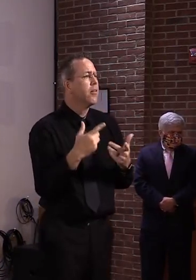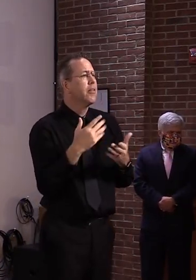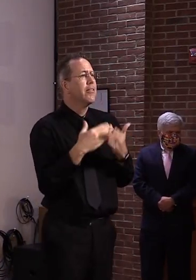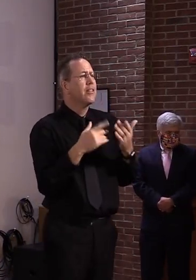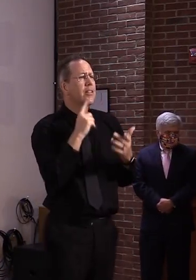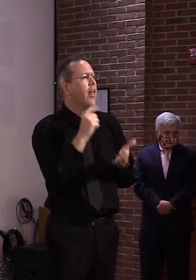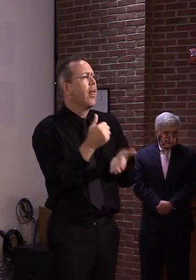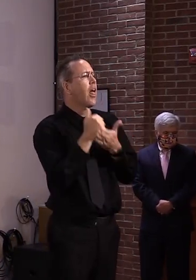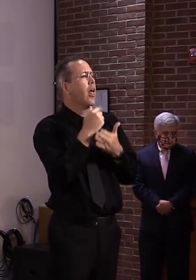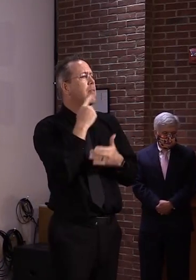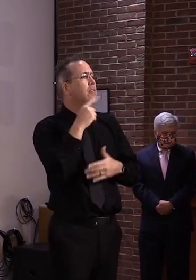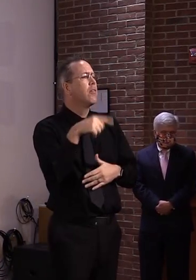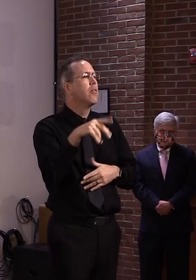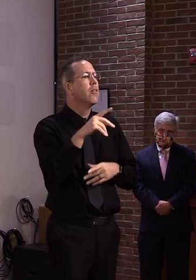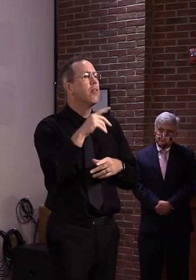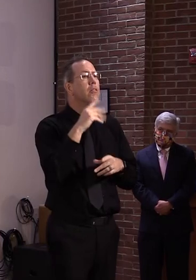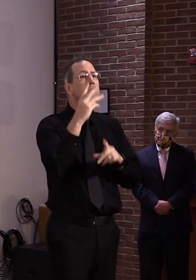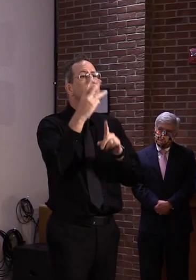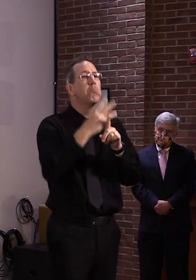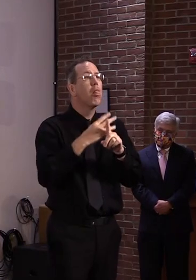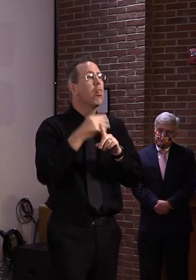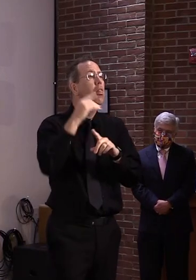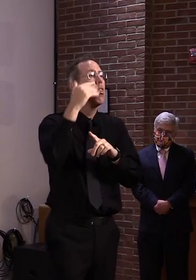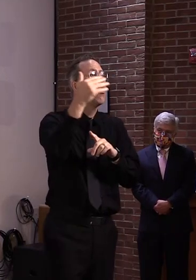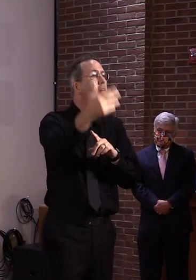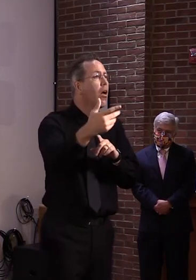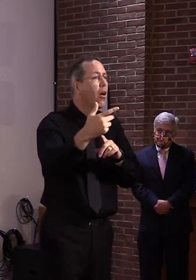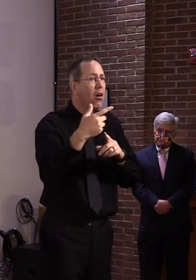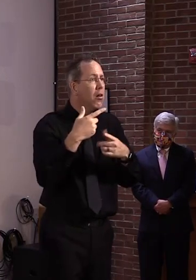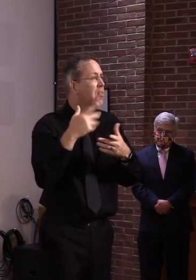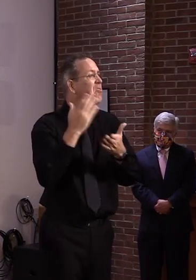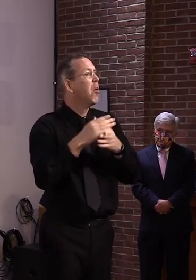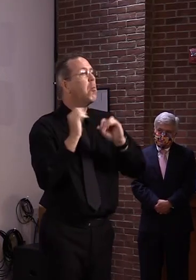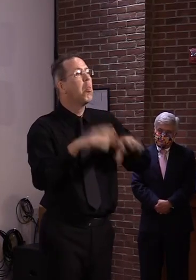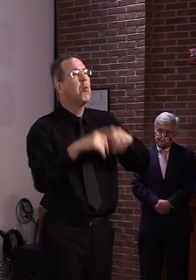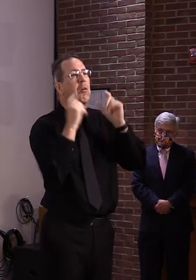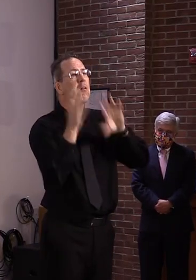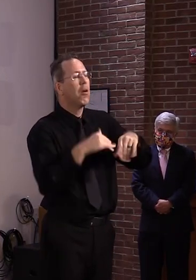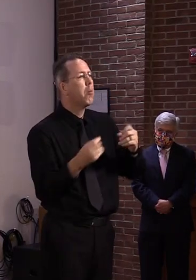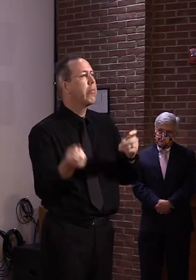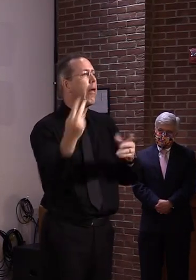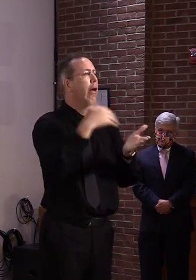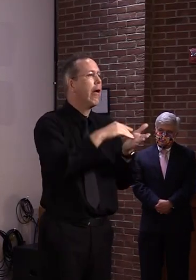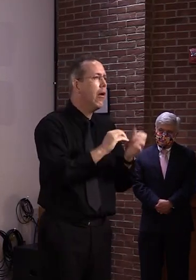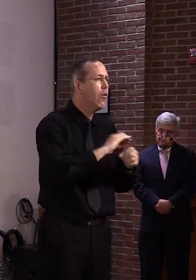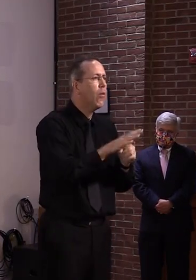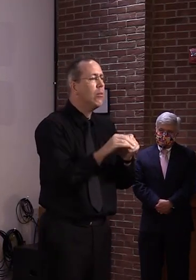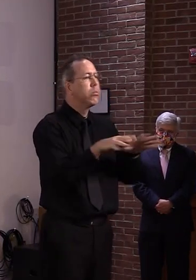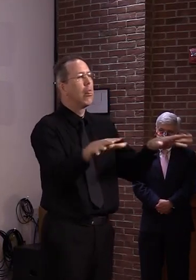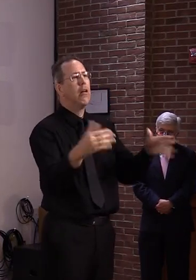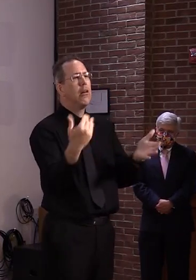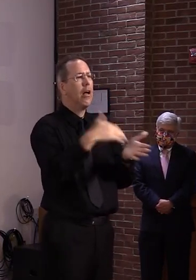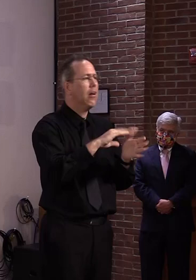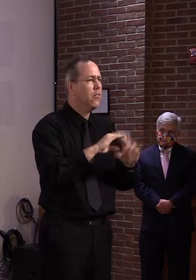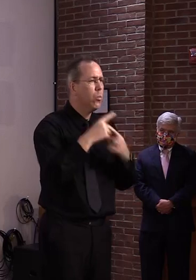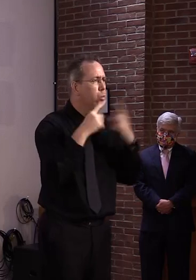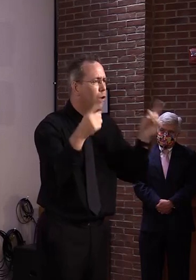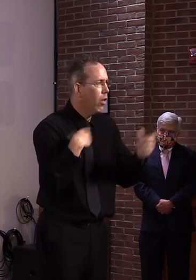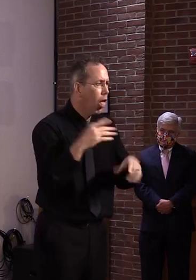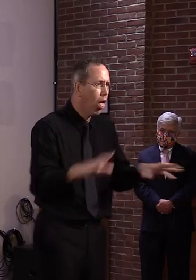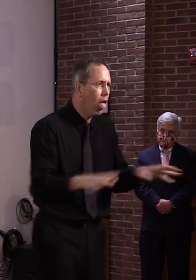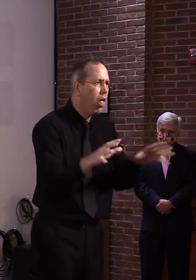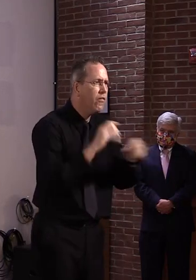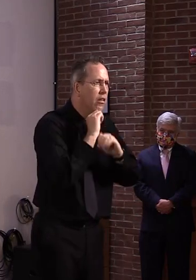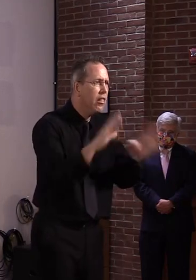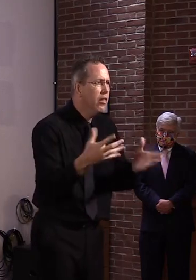So all of this is just on a very advanced timeline. So there won't be as much time to get all of the data